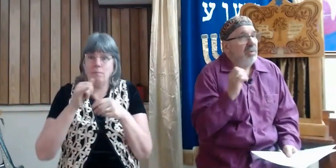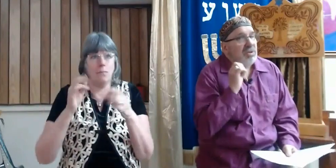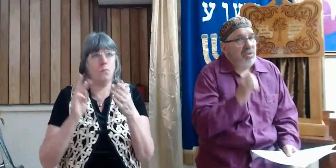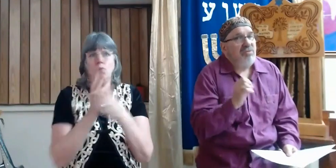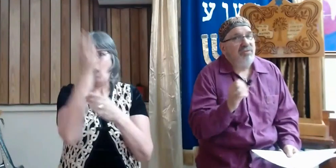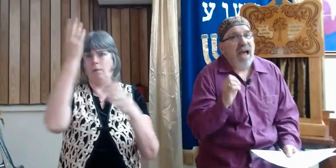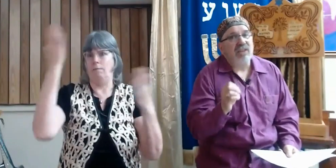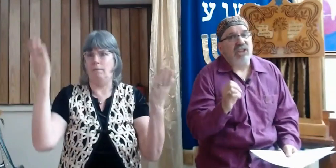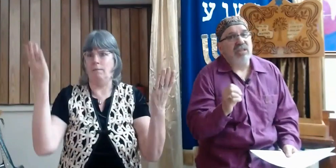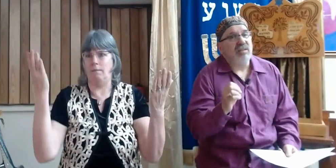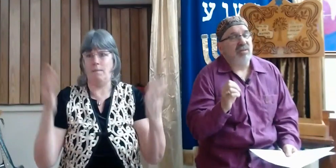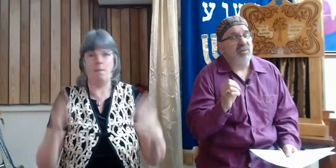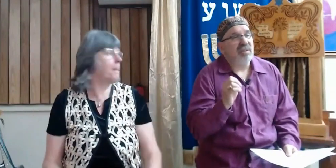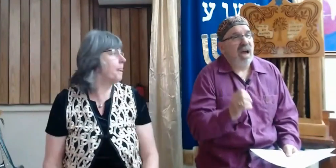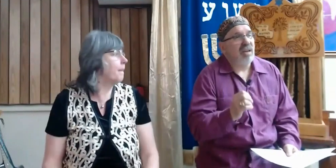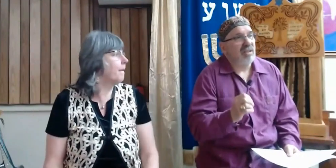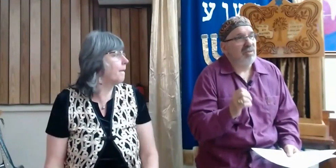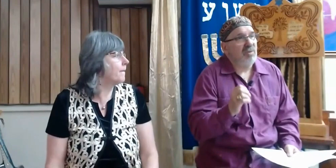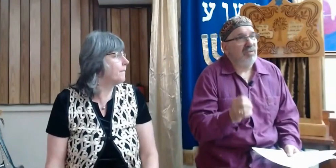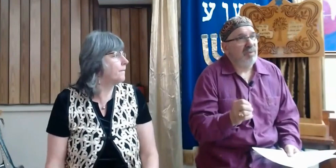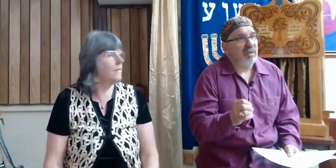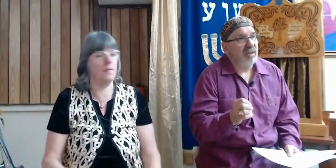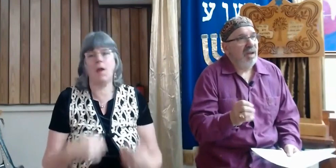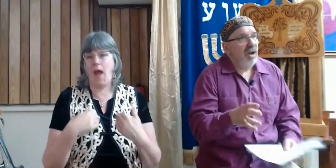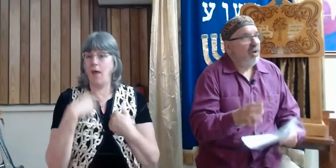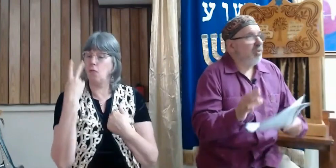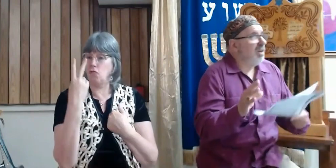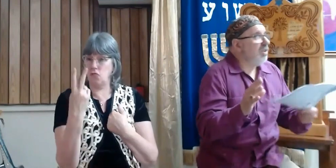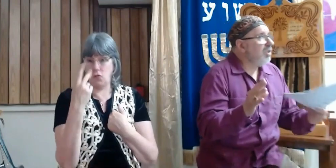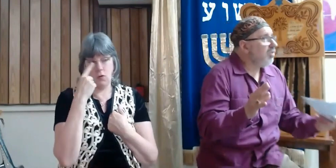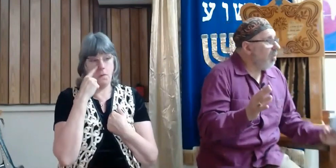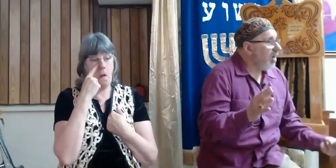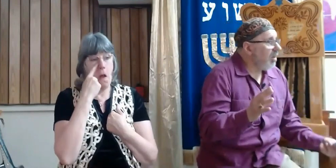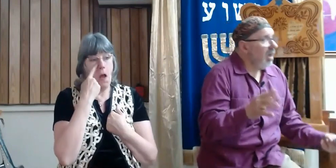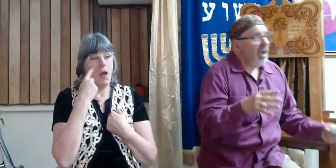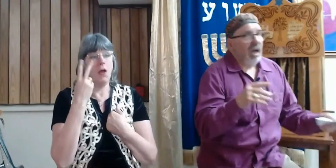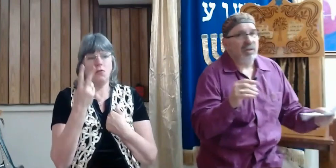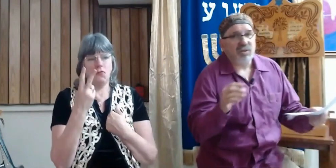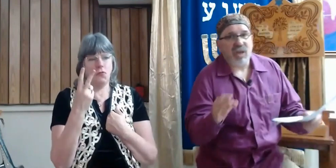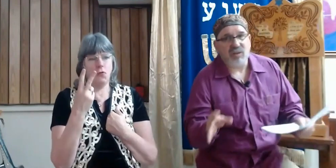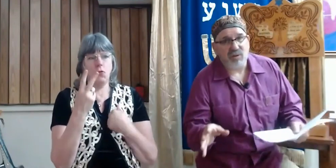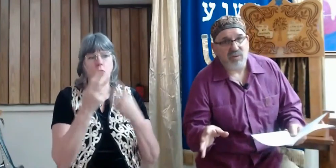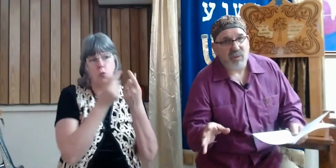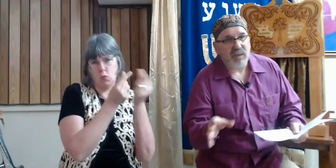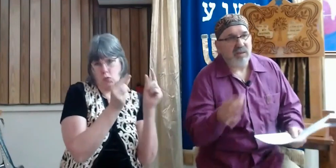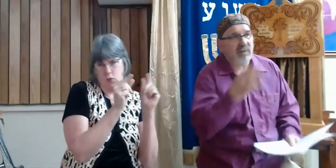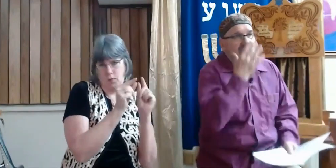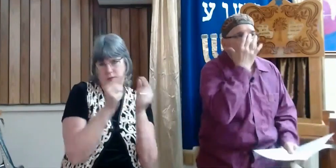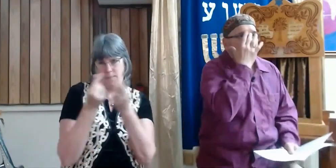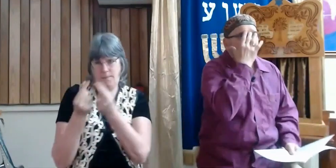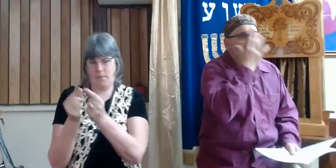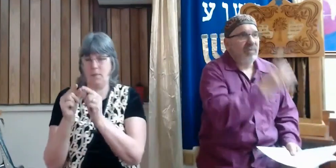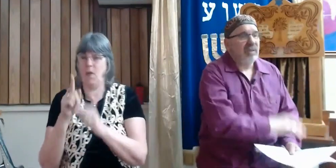there were two factions to the Zionist movement, a religious one and a secular one.